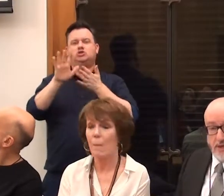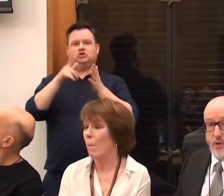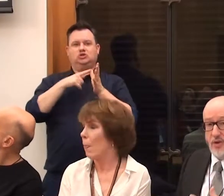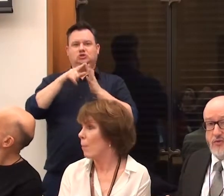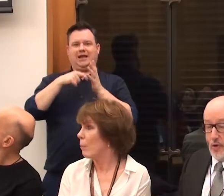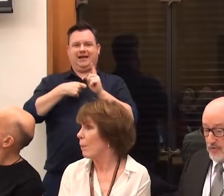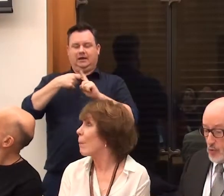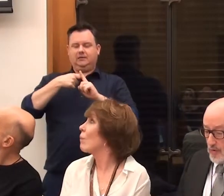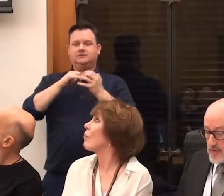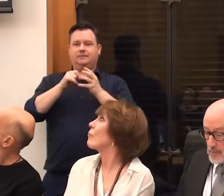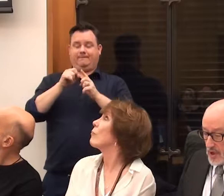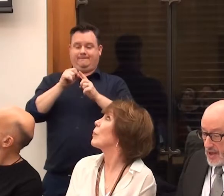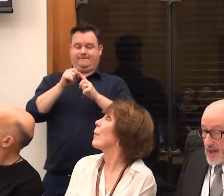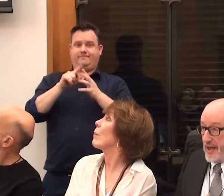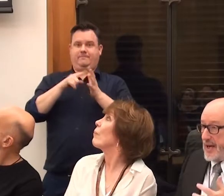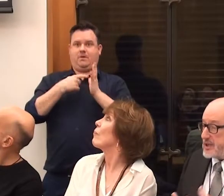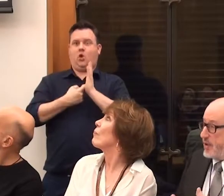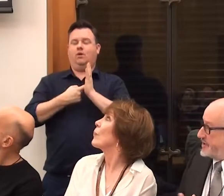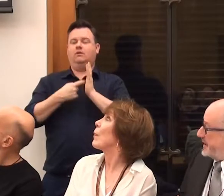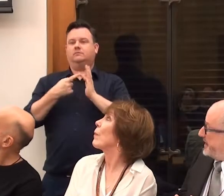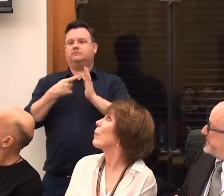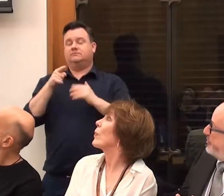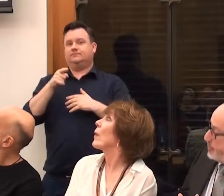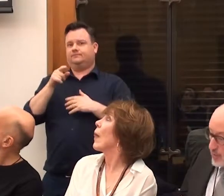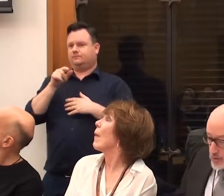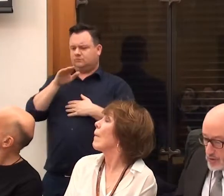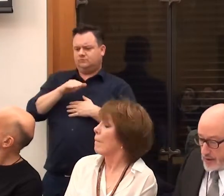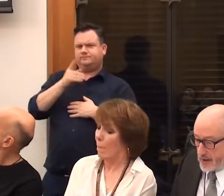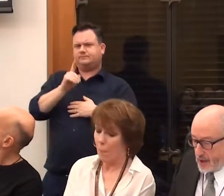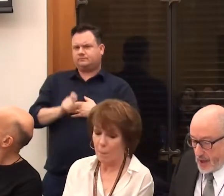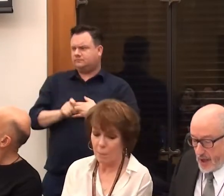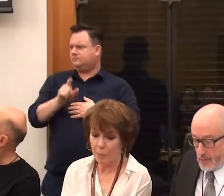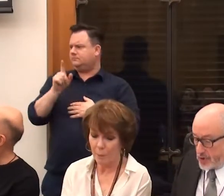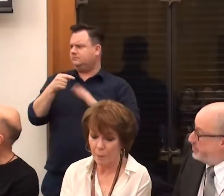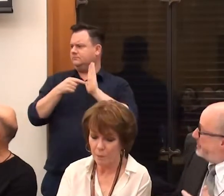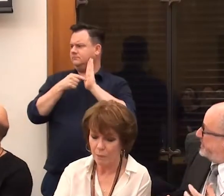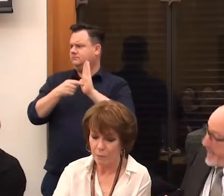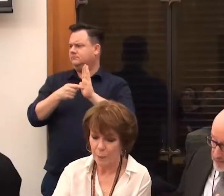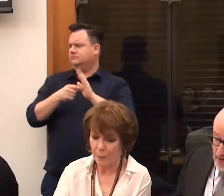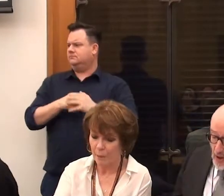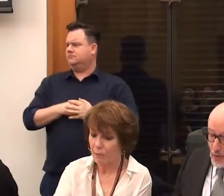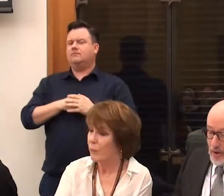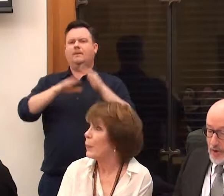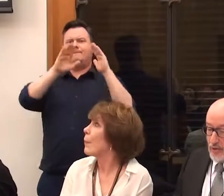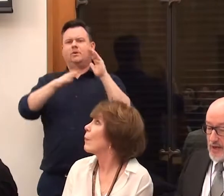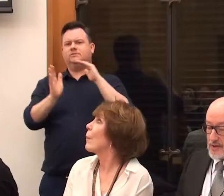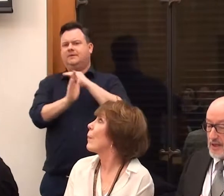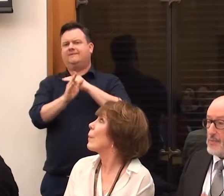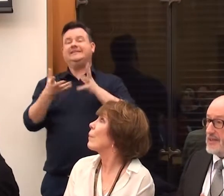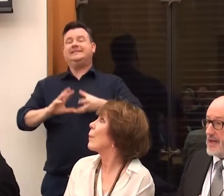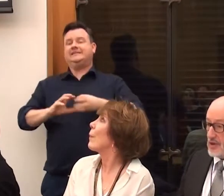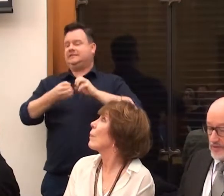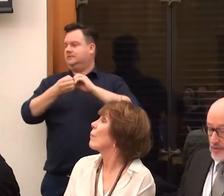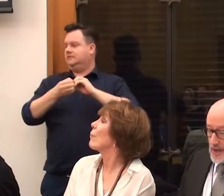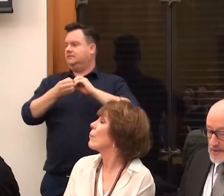chondroplasia, which is a form of dwarfism. And he exploits it in this self-portrait, bottom left, where he recreates